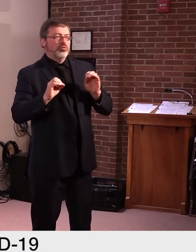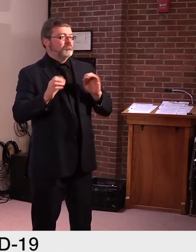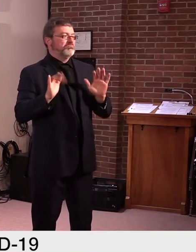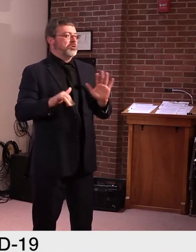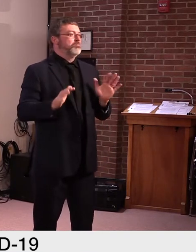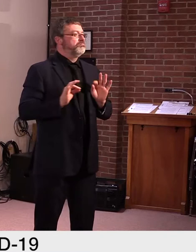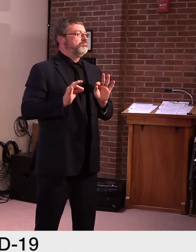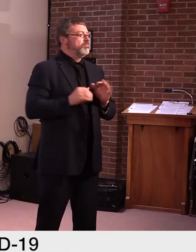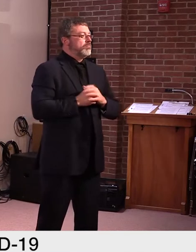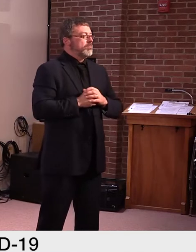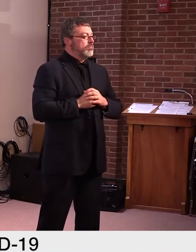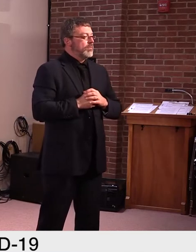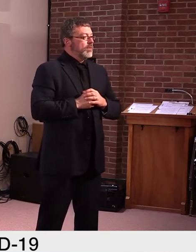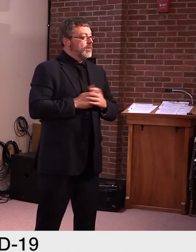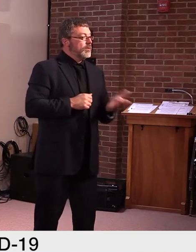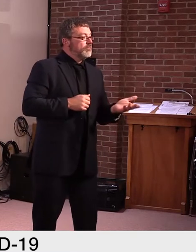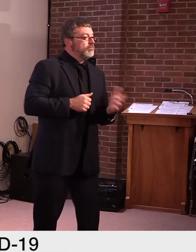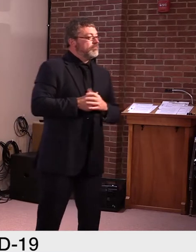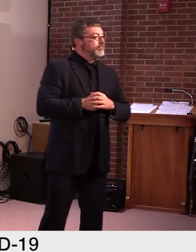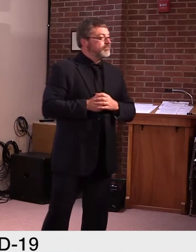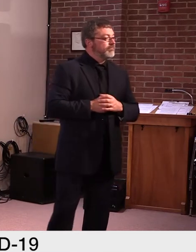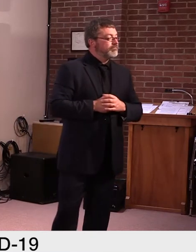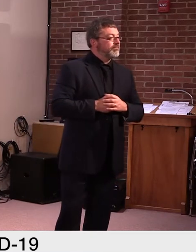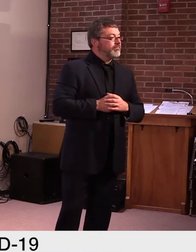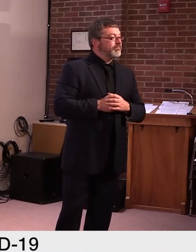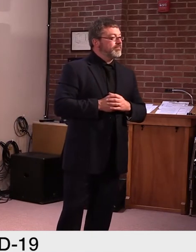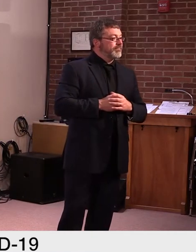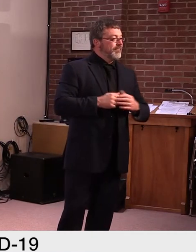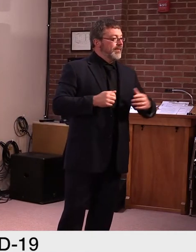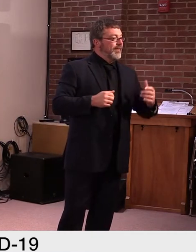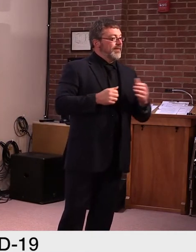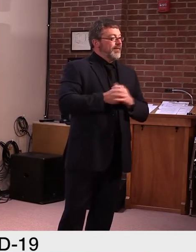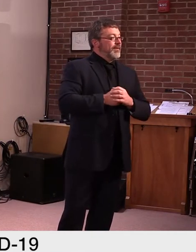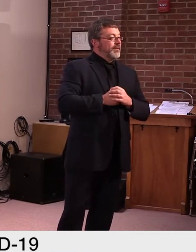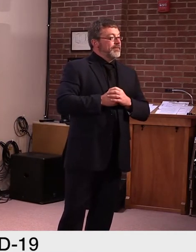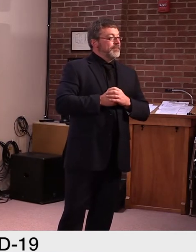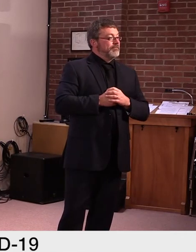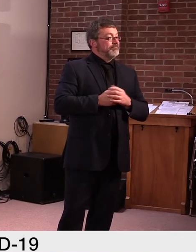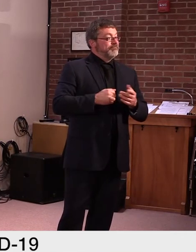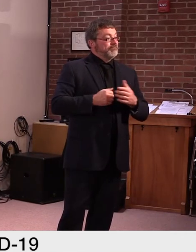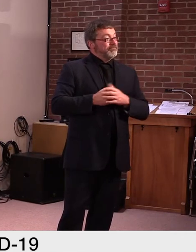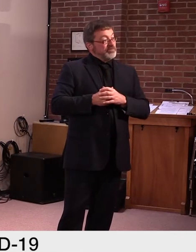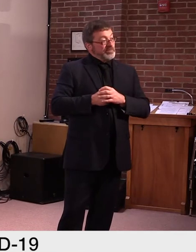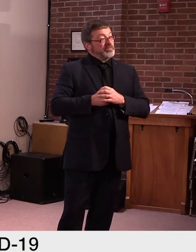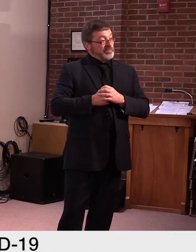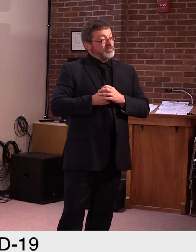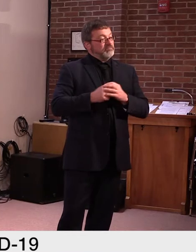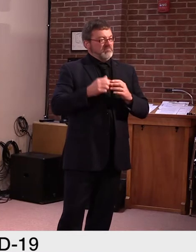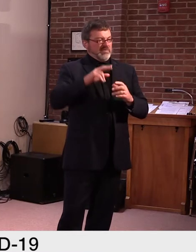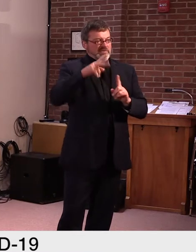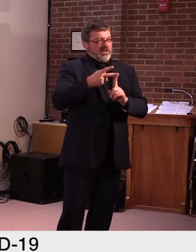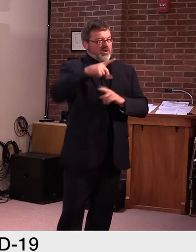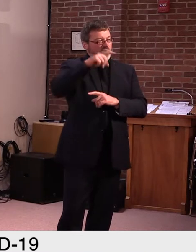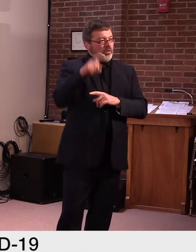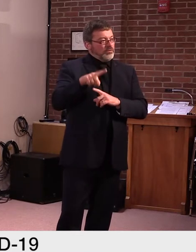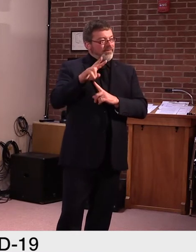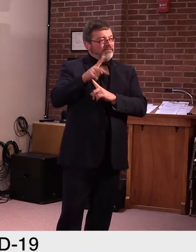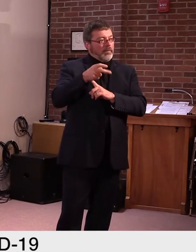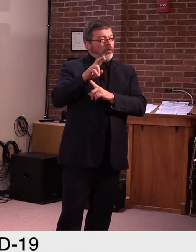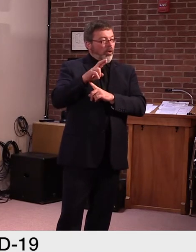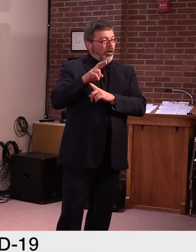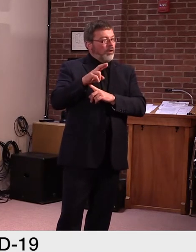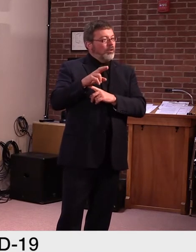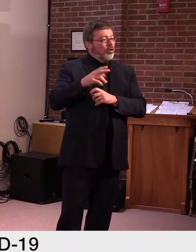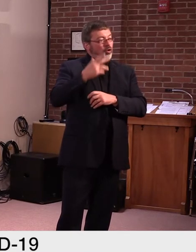So it sounds like the majority of the folks that had tested positive are now in recovery. mean, at what point would you consider this